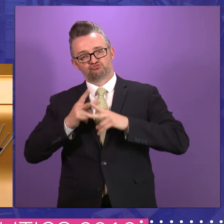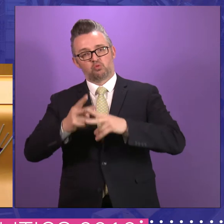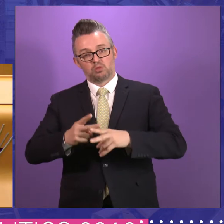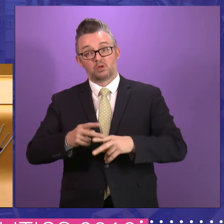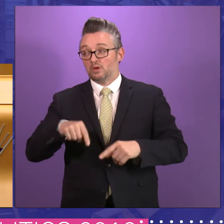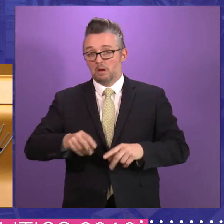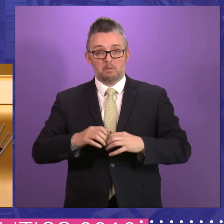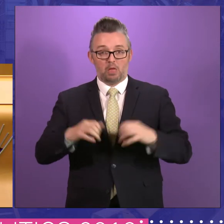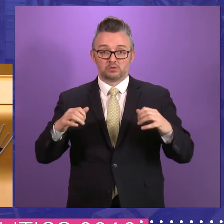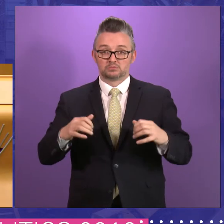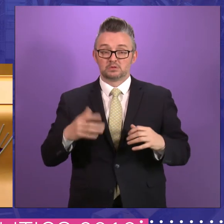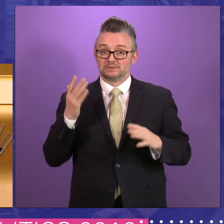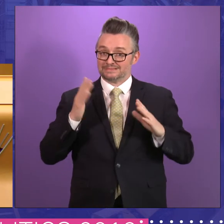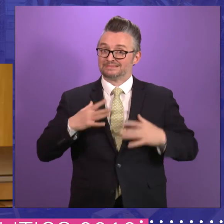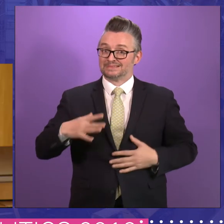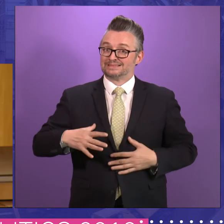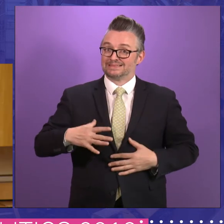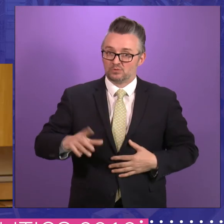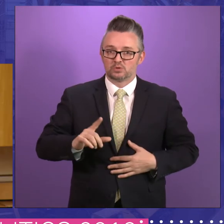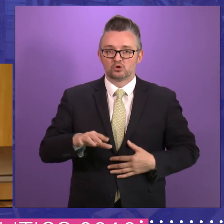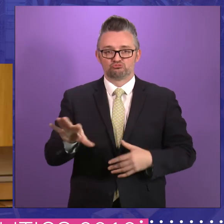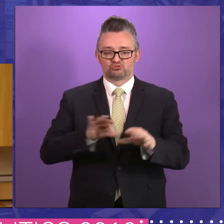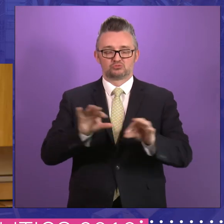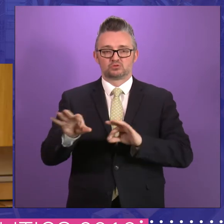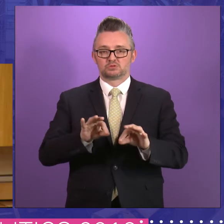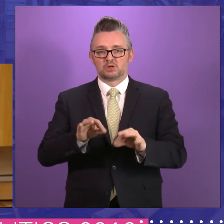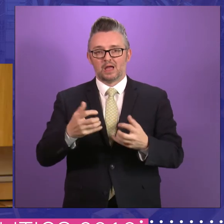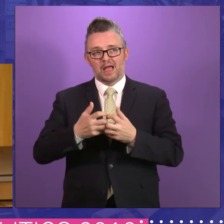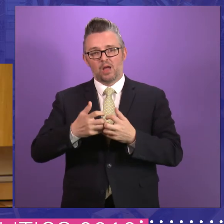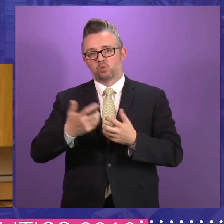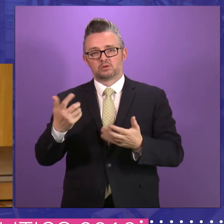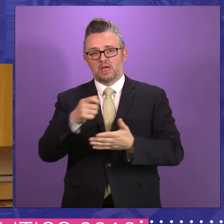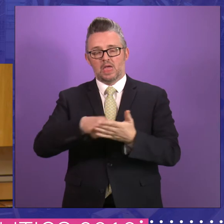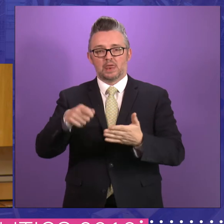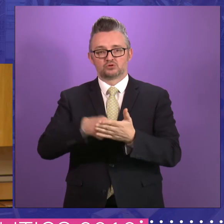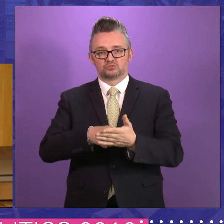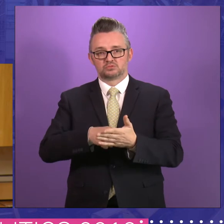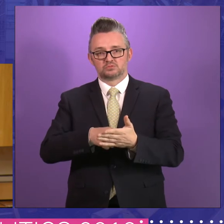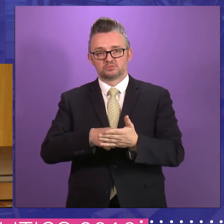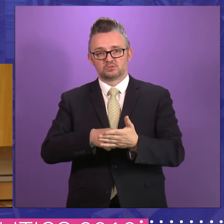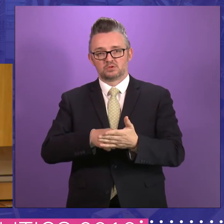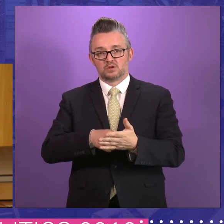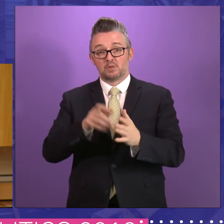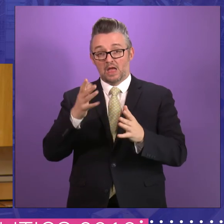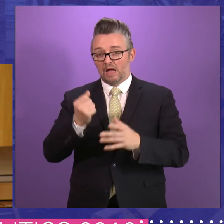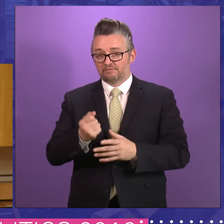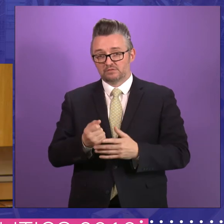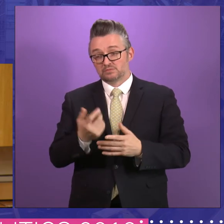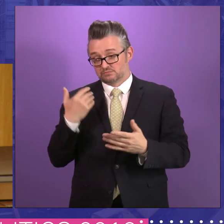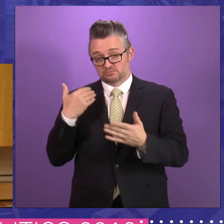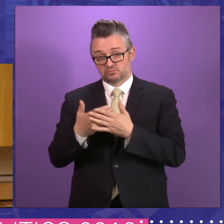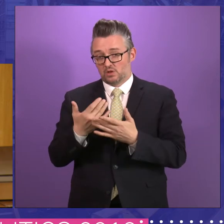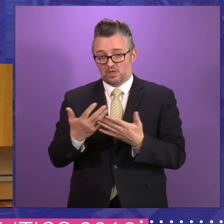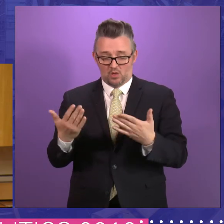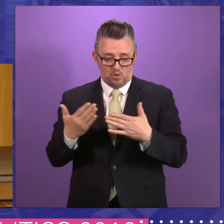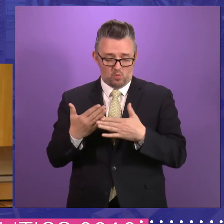choices to make in relation to how I think they're elected. But also, to be fair to them, a lot of fantastic work has been done.